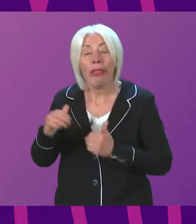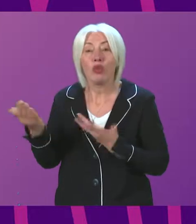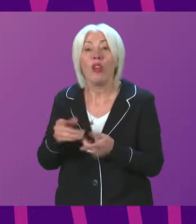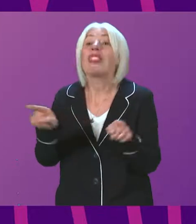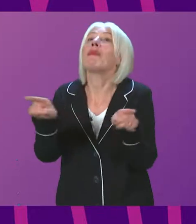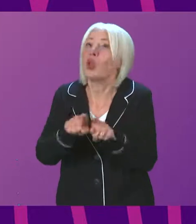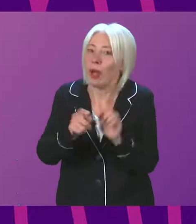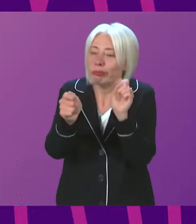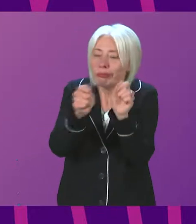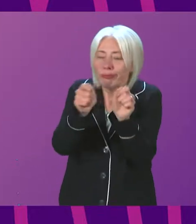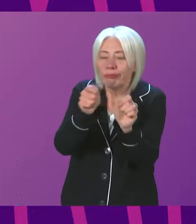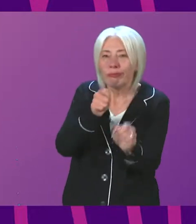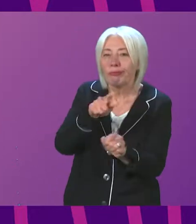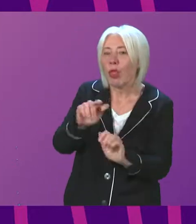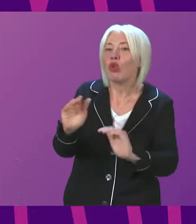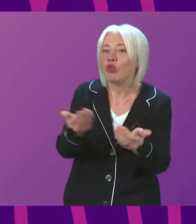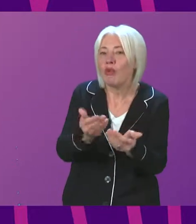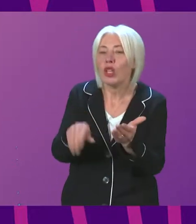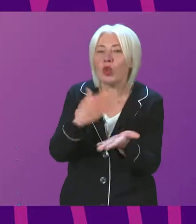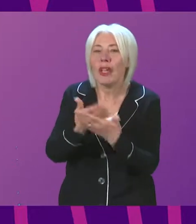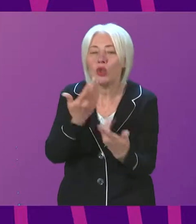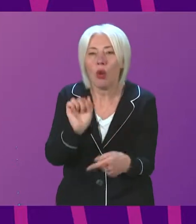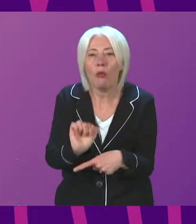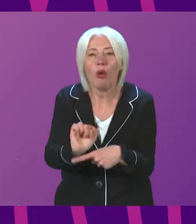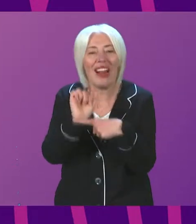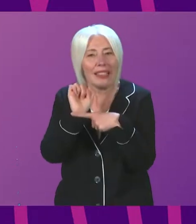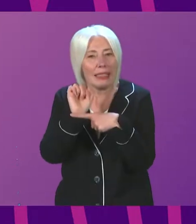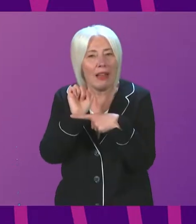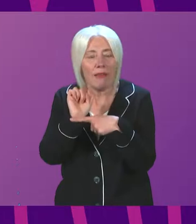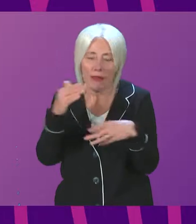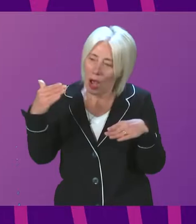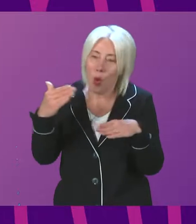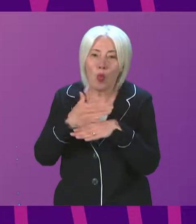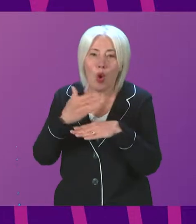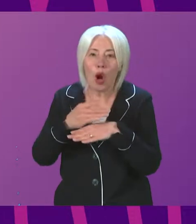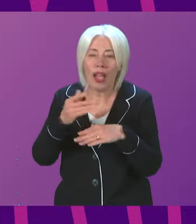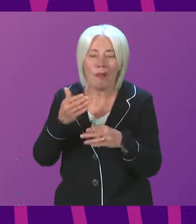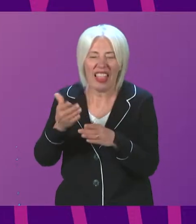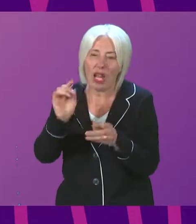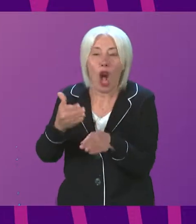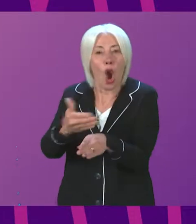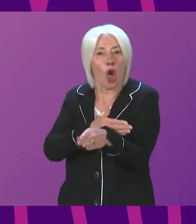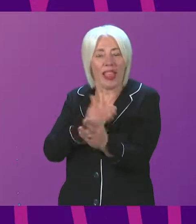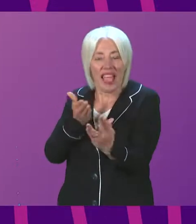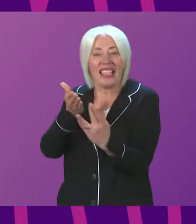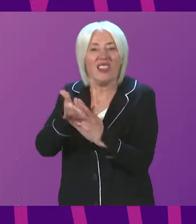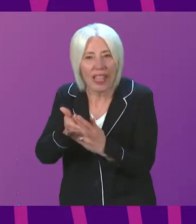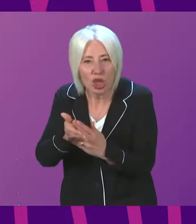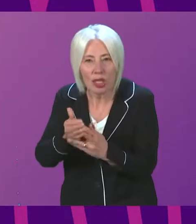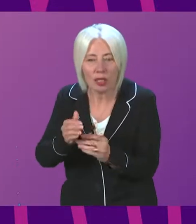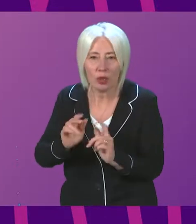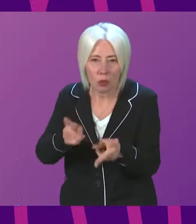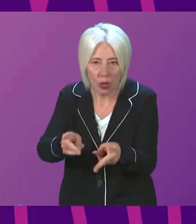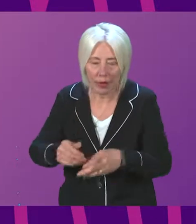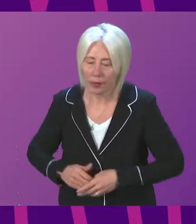mental health services so that they become more preventive and operate on an earlier intervention basis. The final point I would make, because